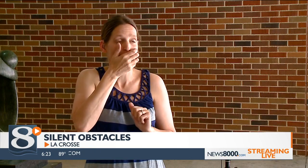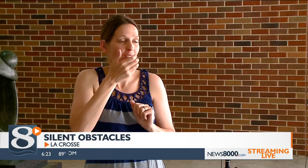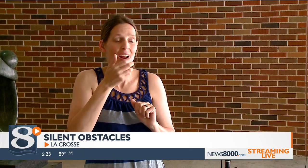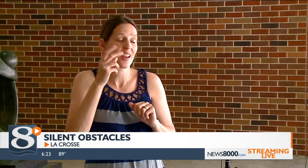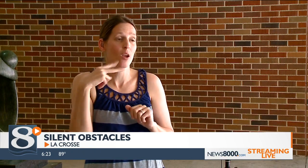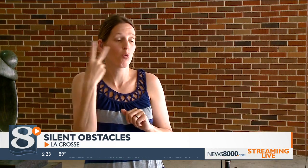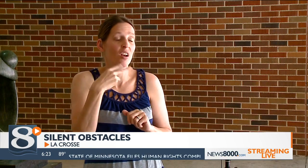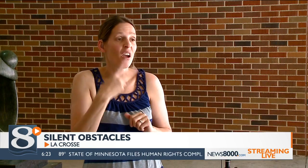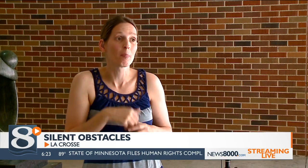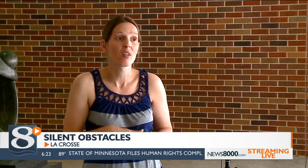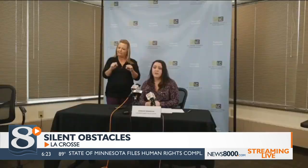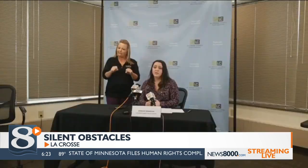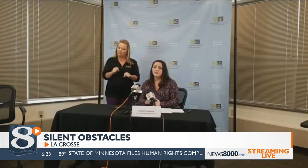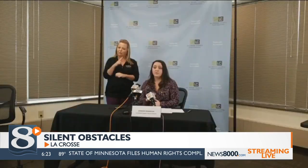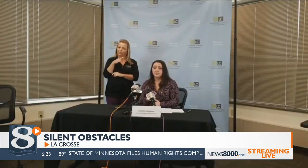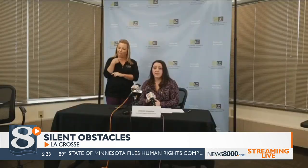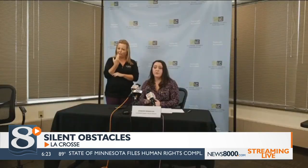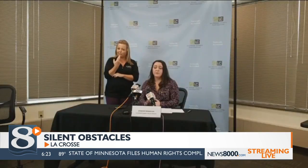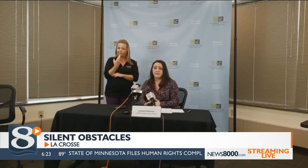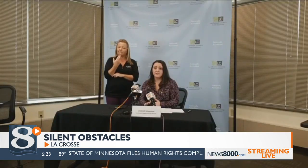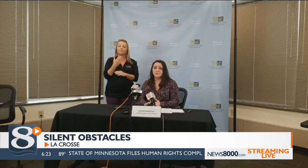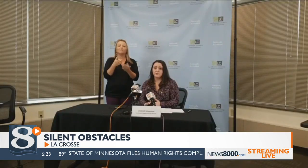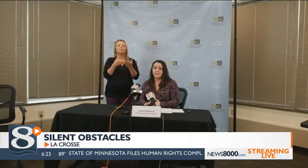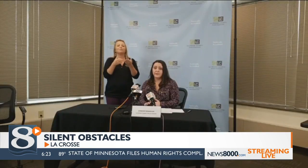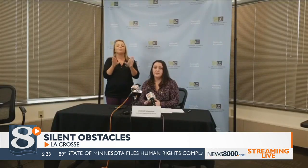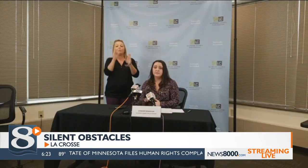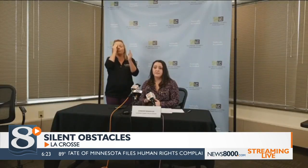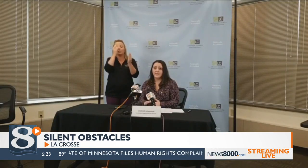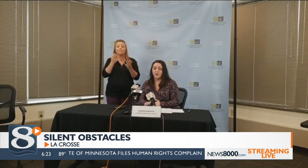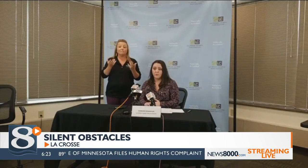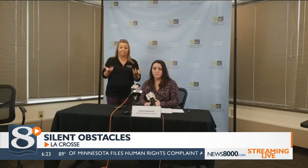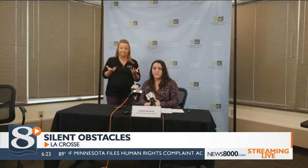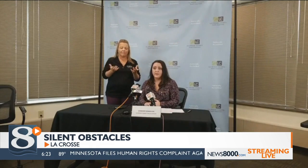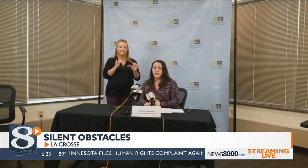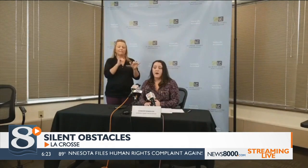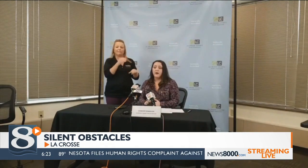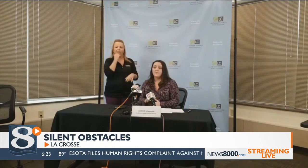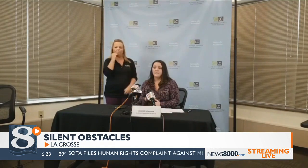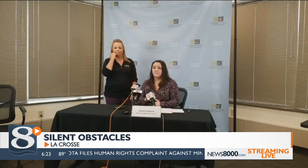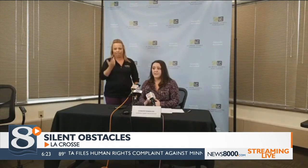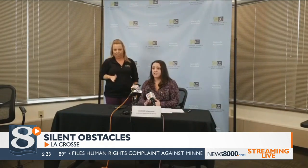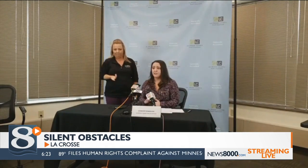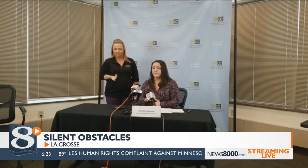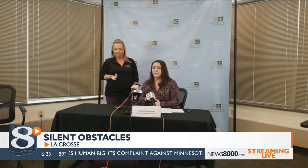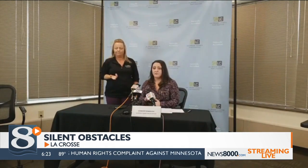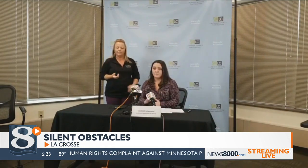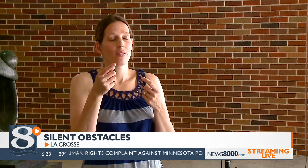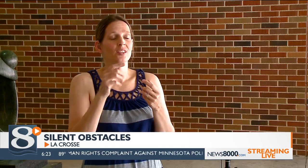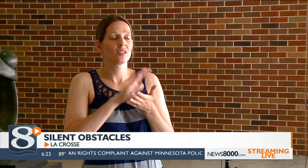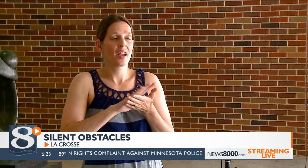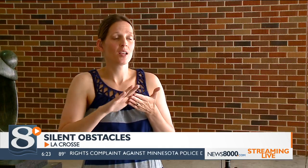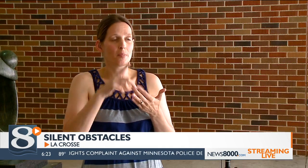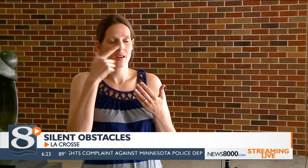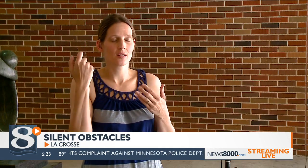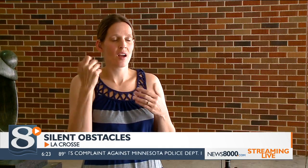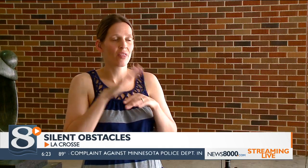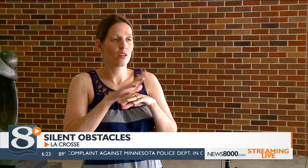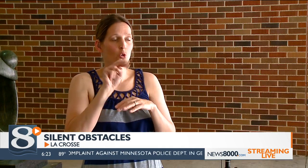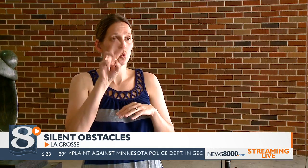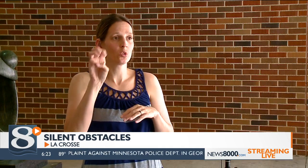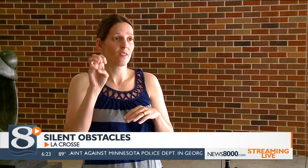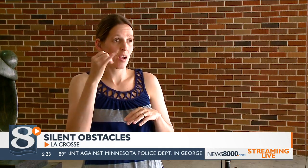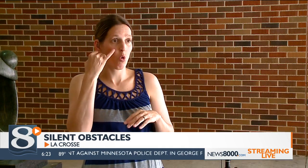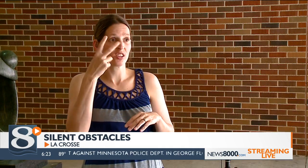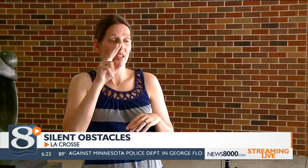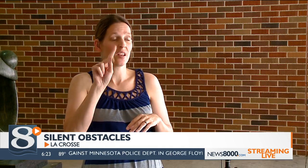With the mask, I can't read lips. So she often turns to TV news for most important information about COVID-19. It's nice because